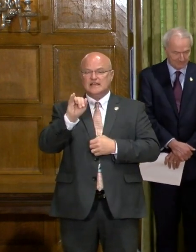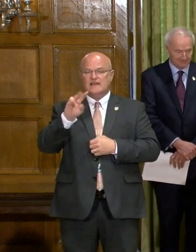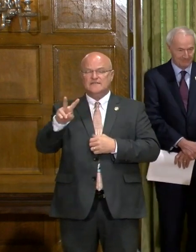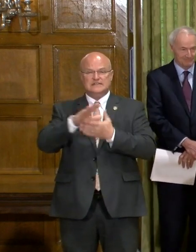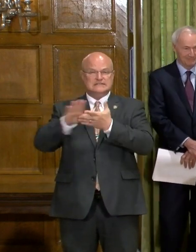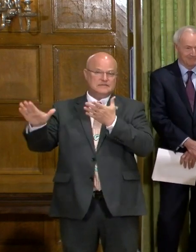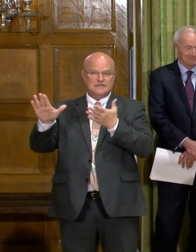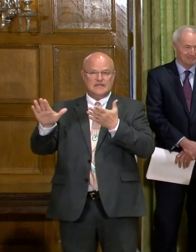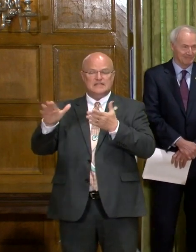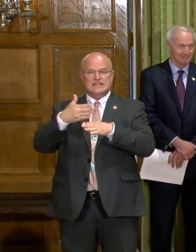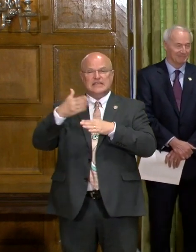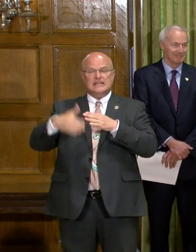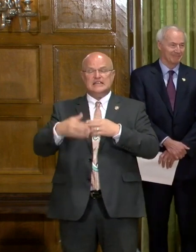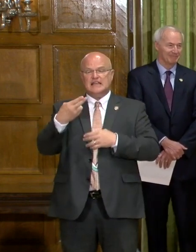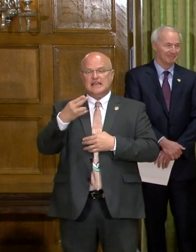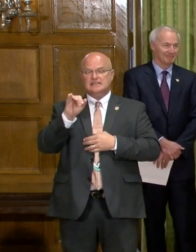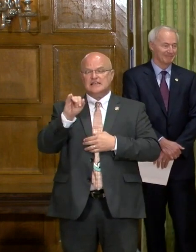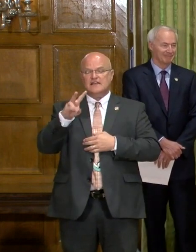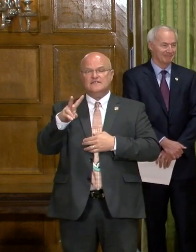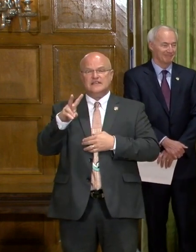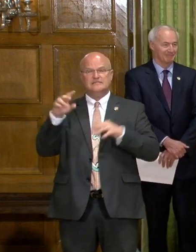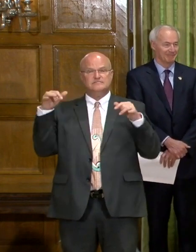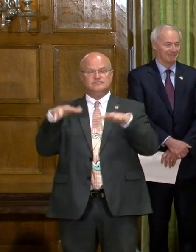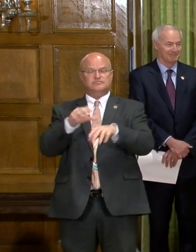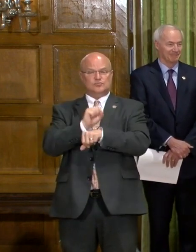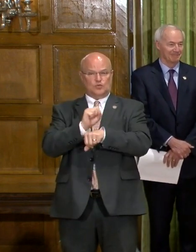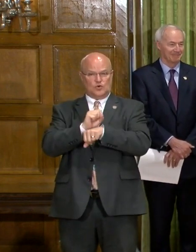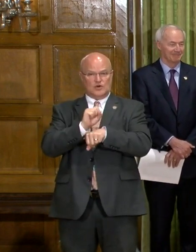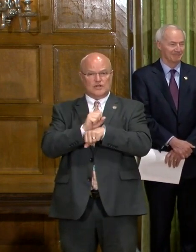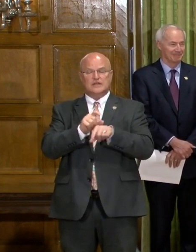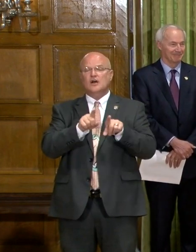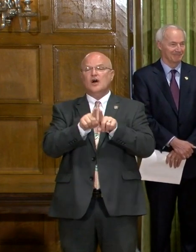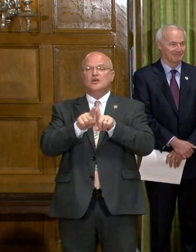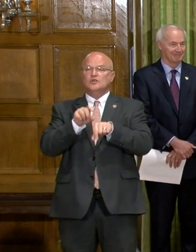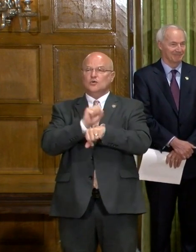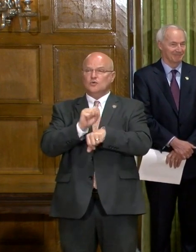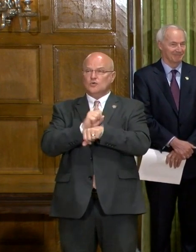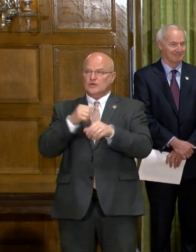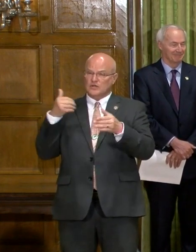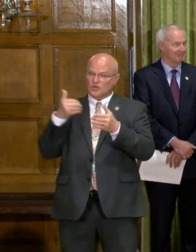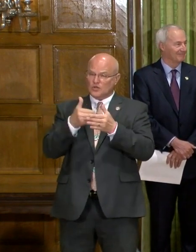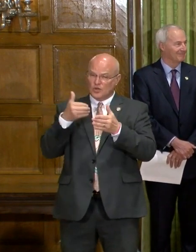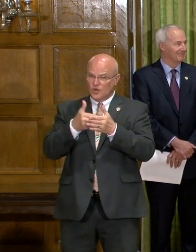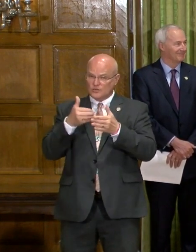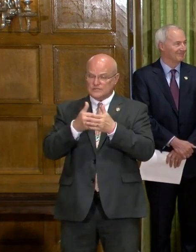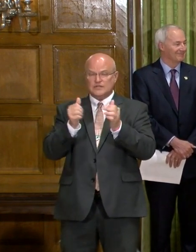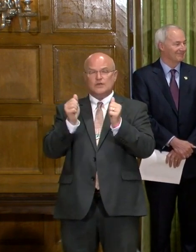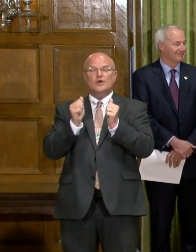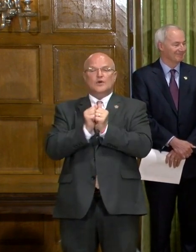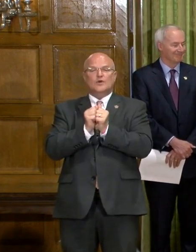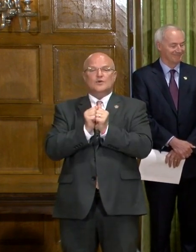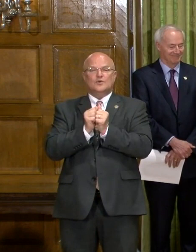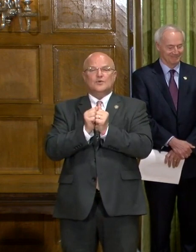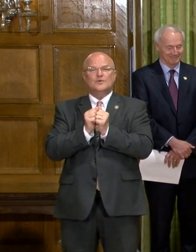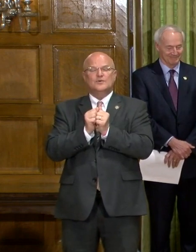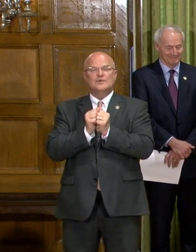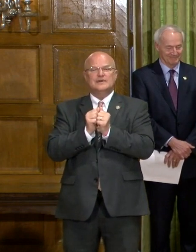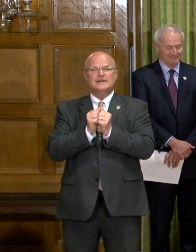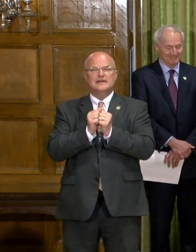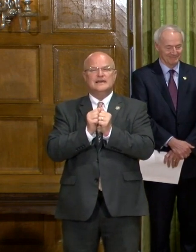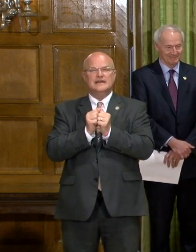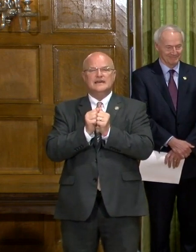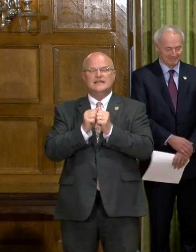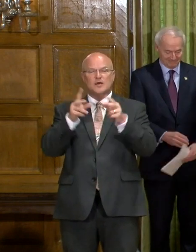elimination, ending the HIV epidemic, uh, work. Uh, she's also been working very closely with, uh, uh,